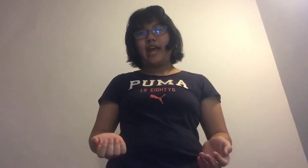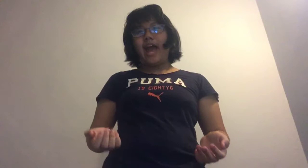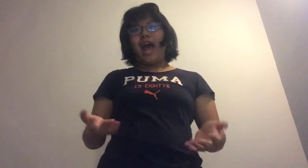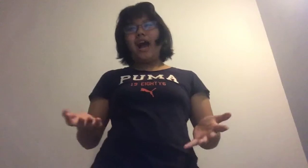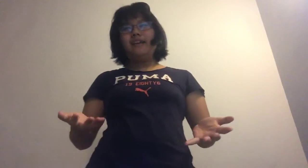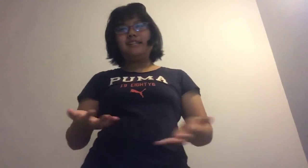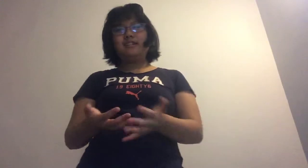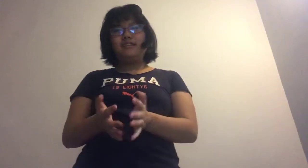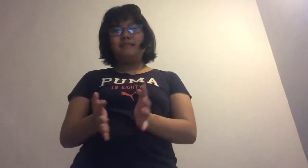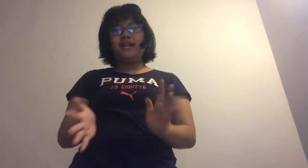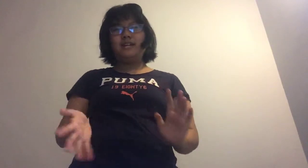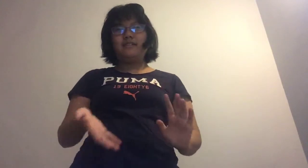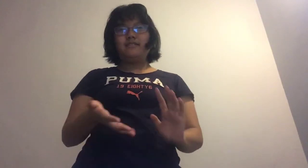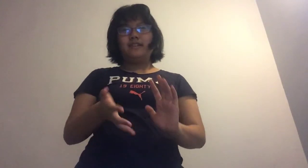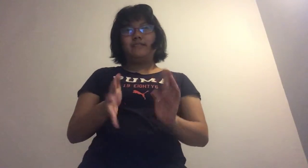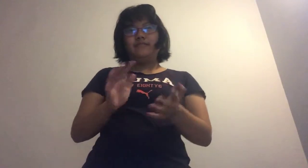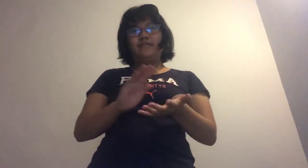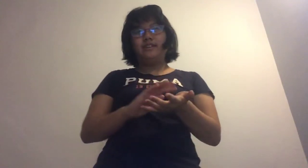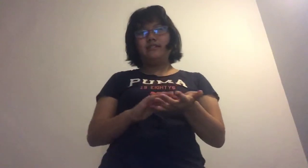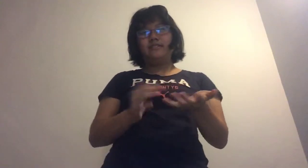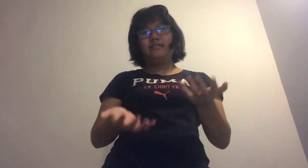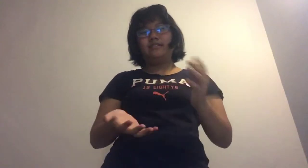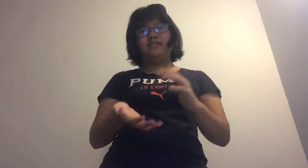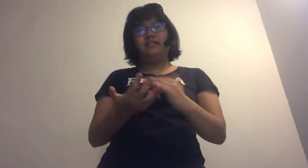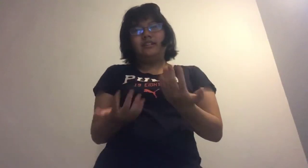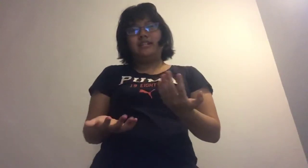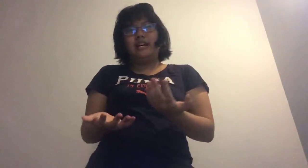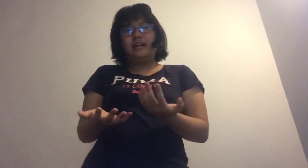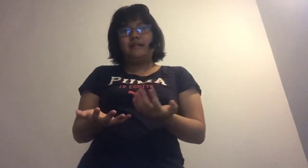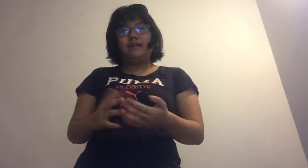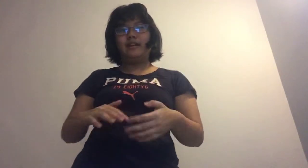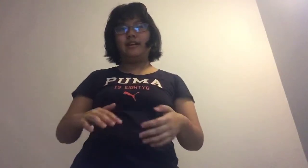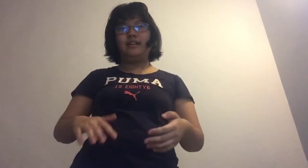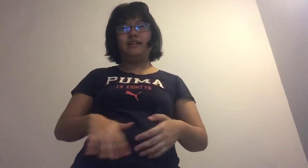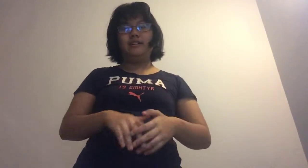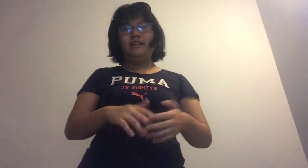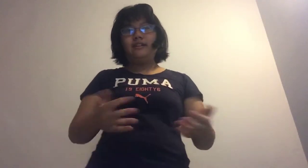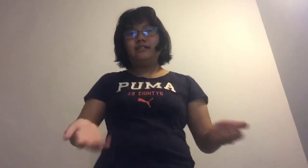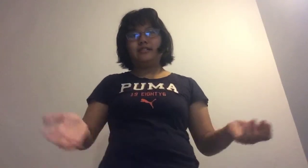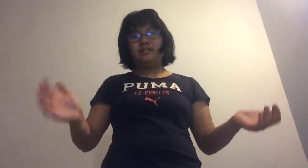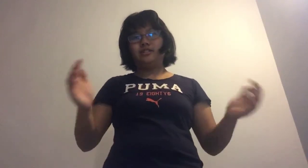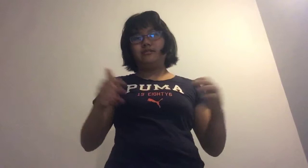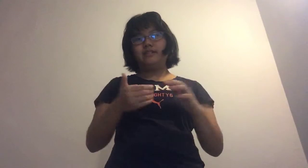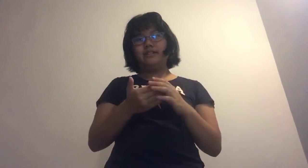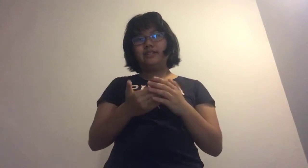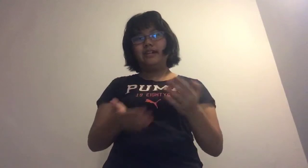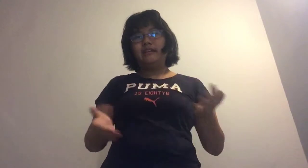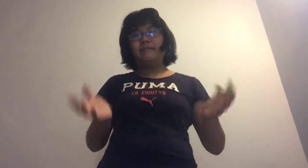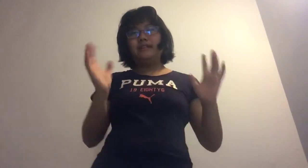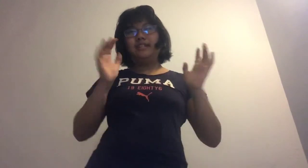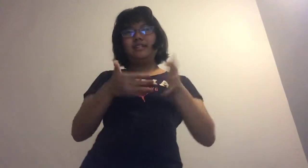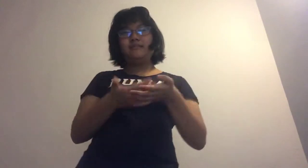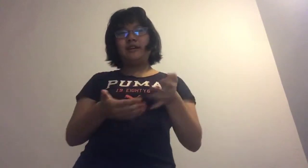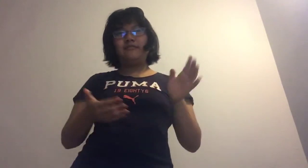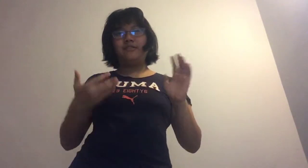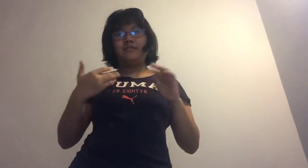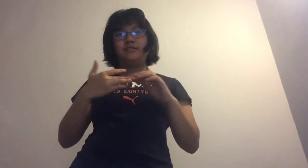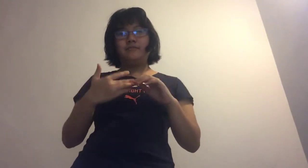I started making videos all the time and they look too ugly, but this is my first YouTube